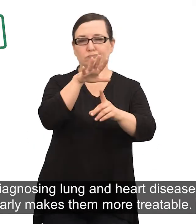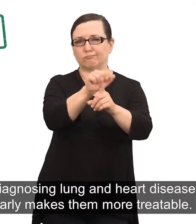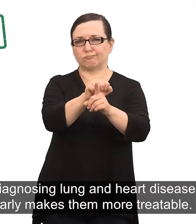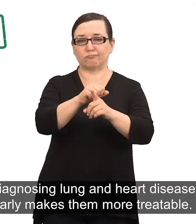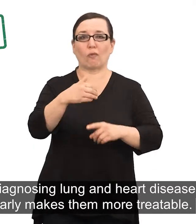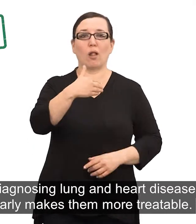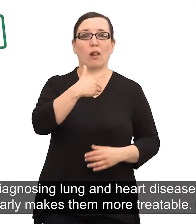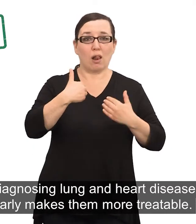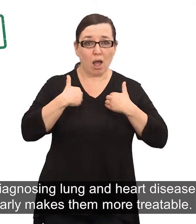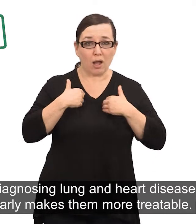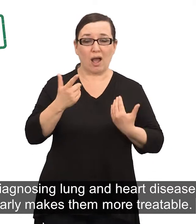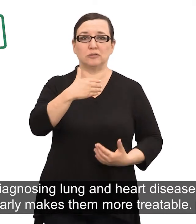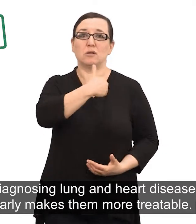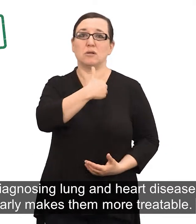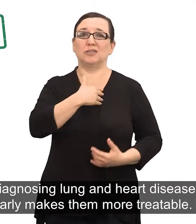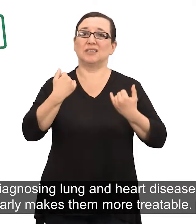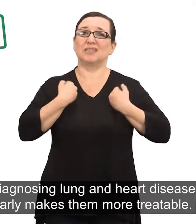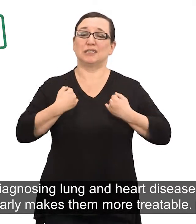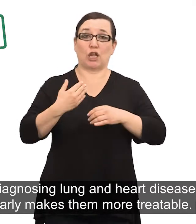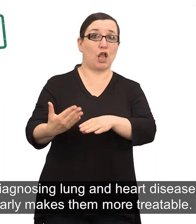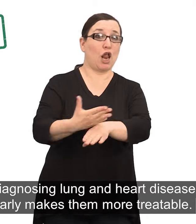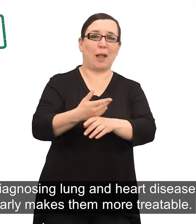Diagnosing lung and heart disease early makes them more treatable.